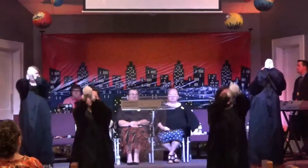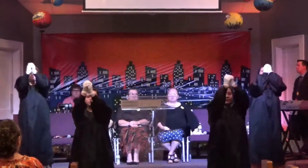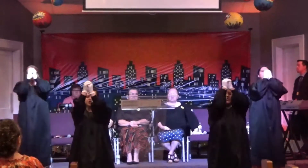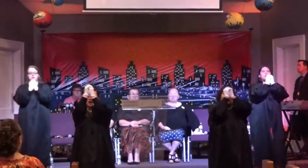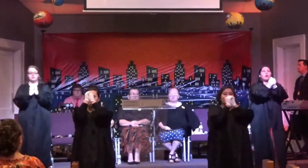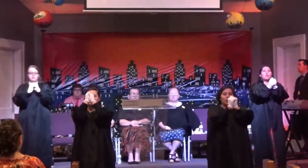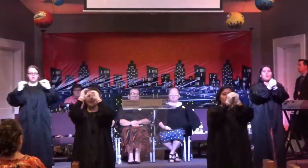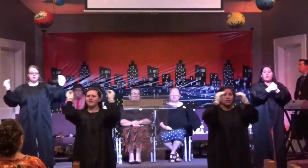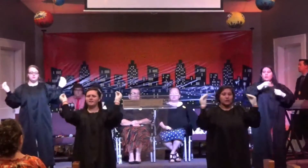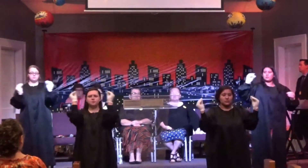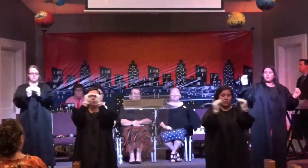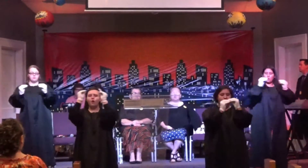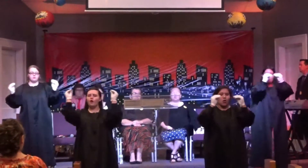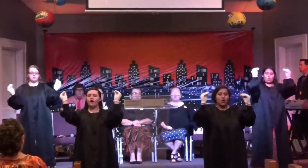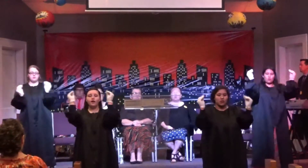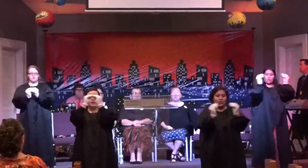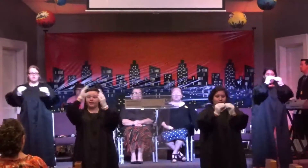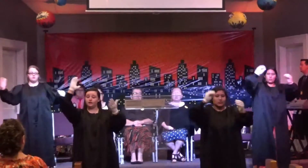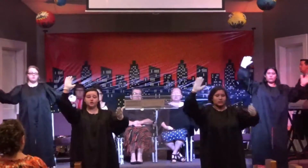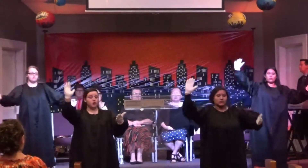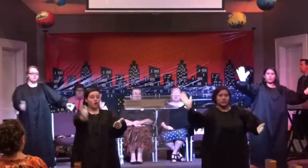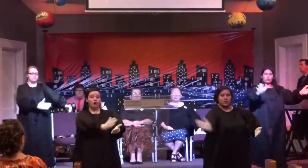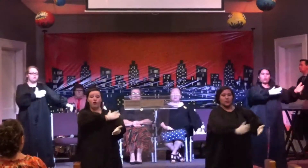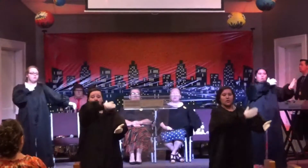worship is more than a song